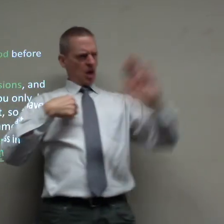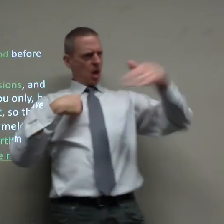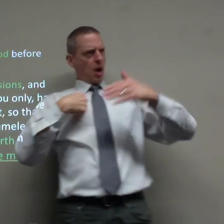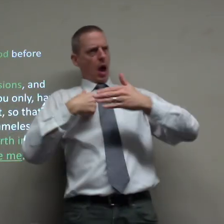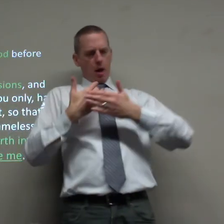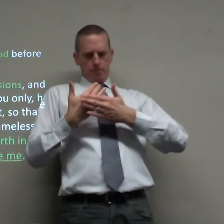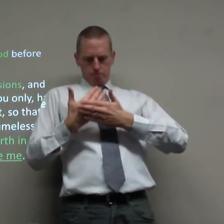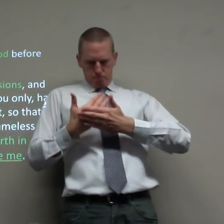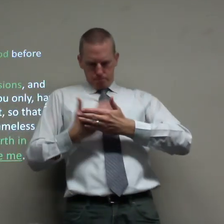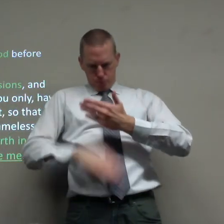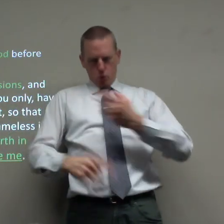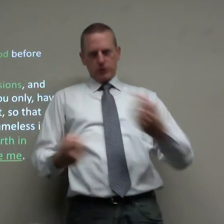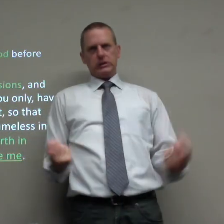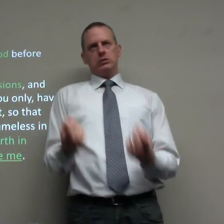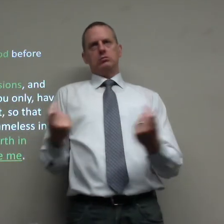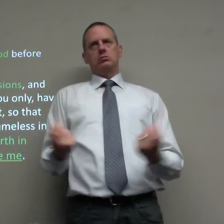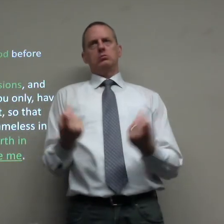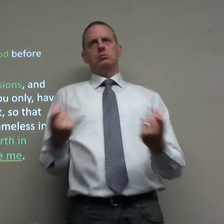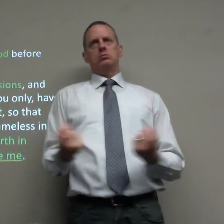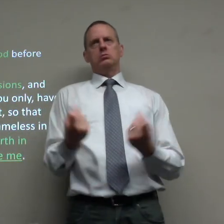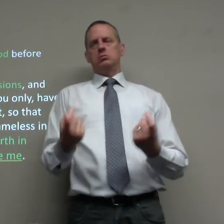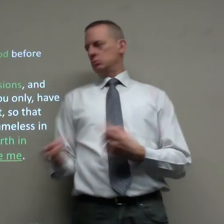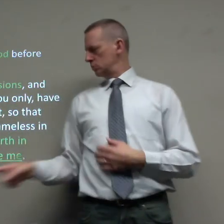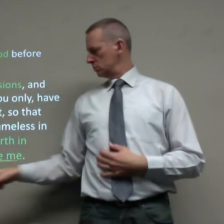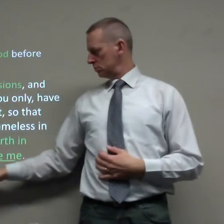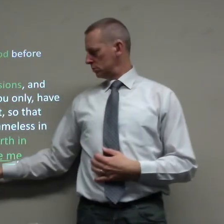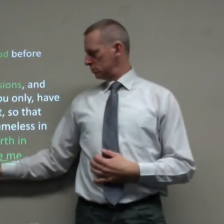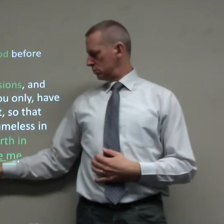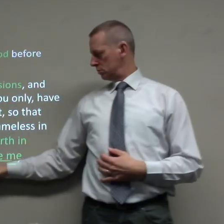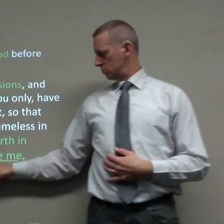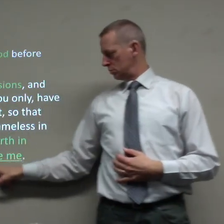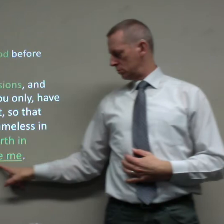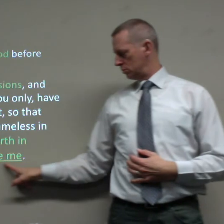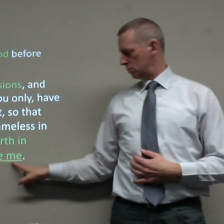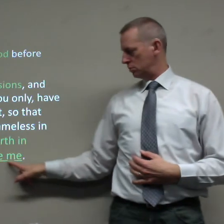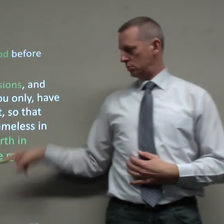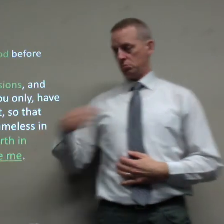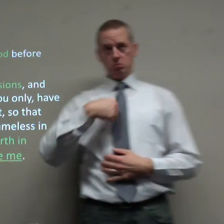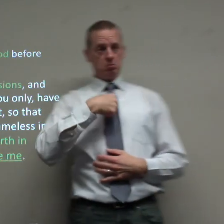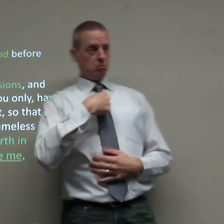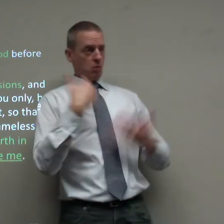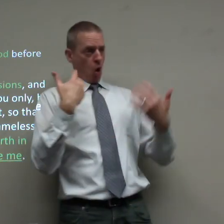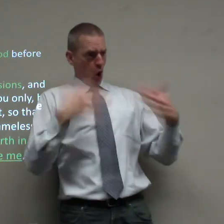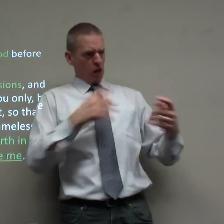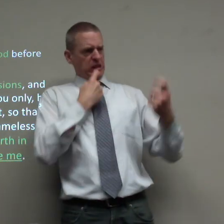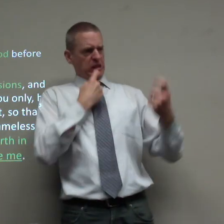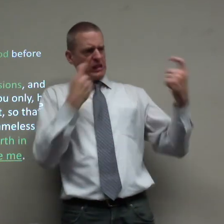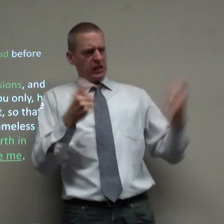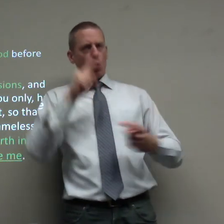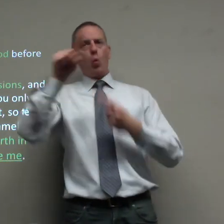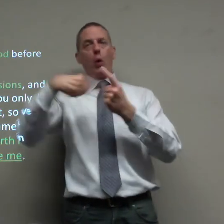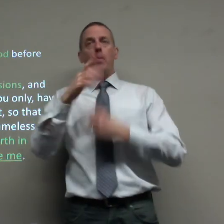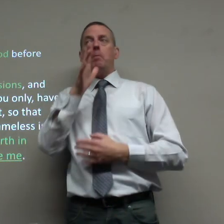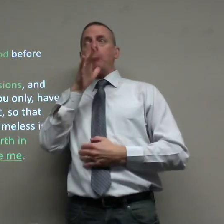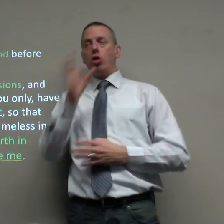brought forth I was born in inequity my mother and sinned and my mother conceived me